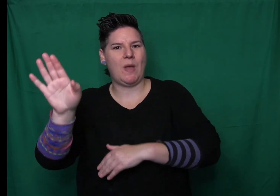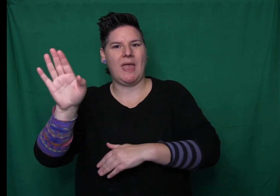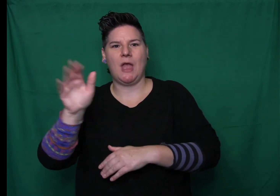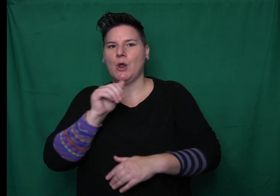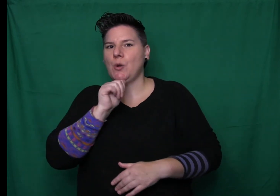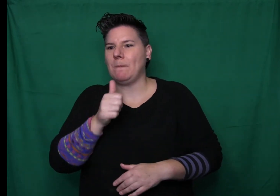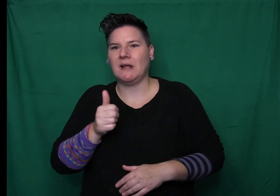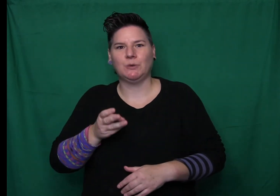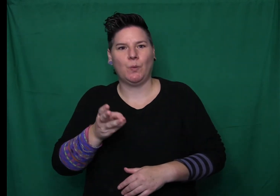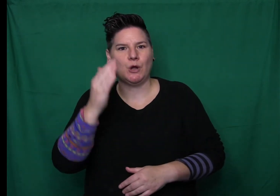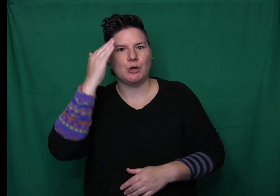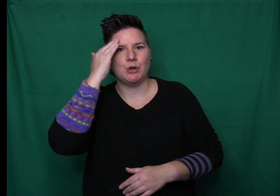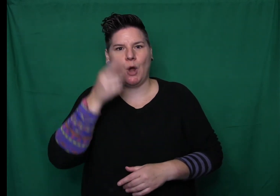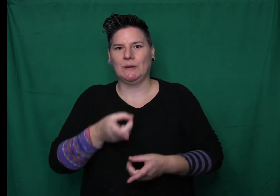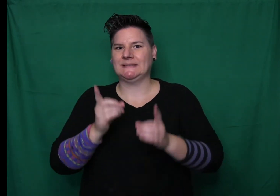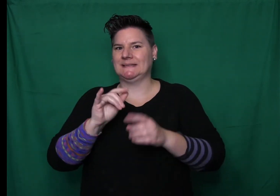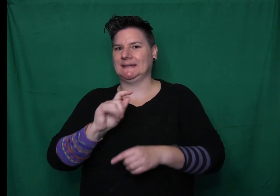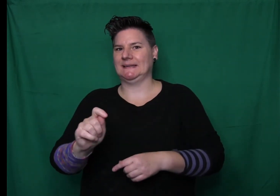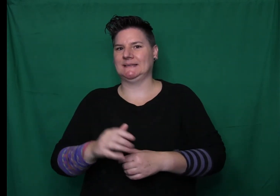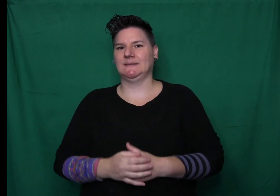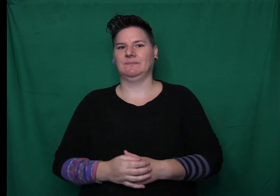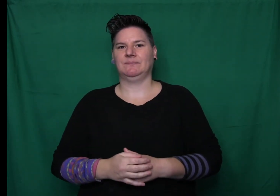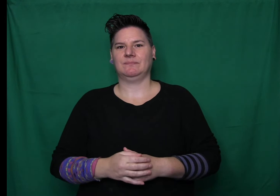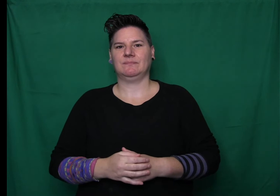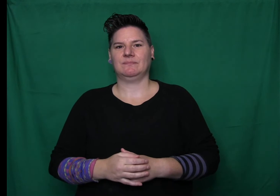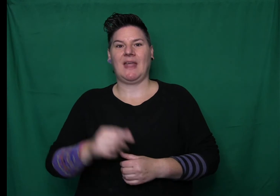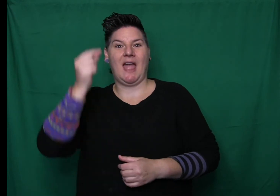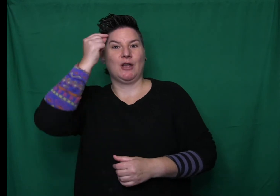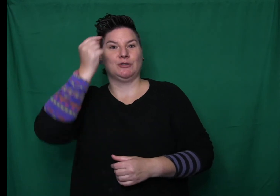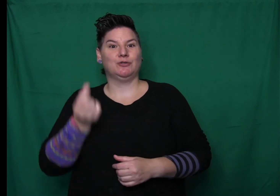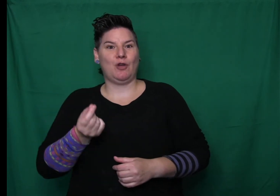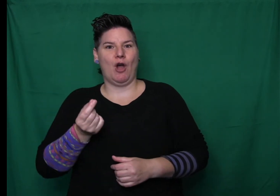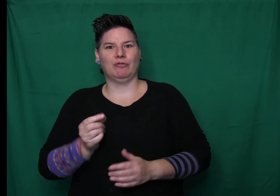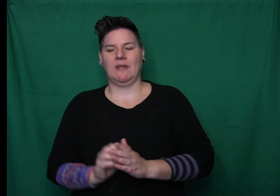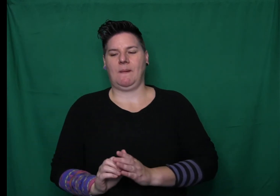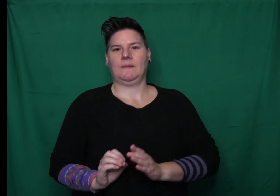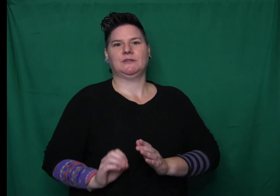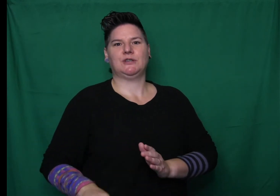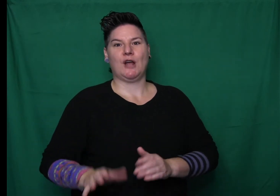Dory opened the curtains again, closed her eyes and stretched out on the carpet.